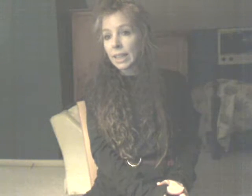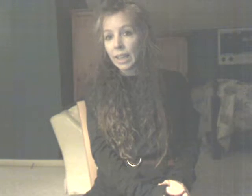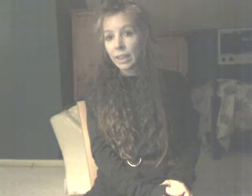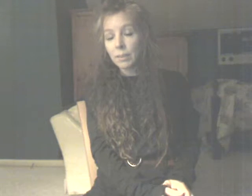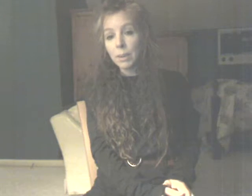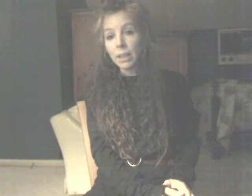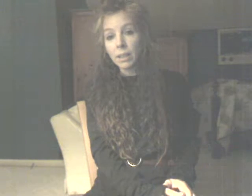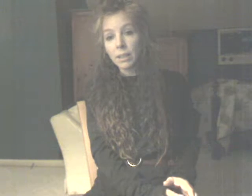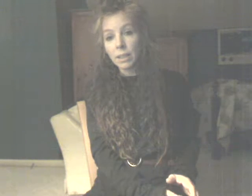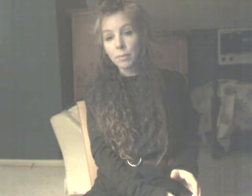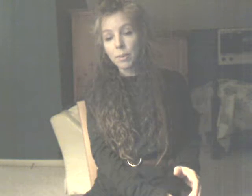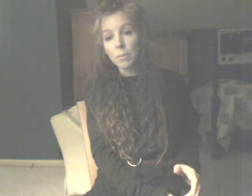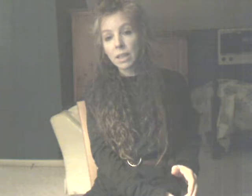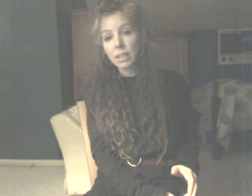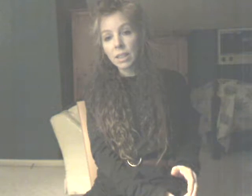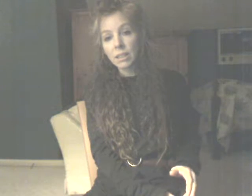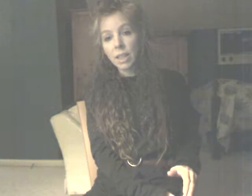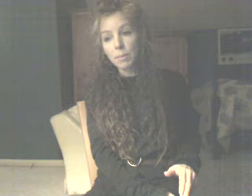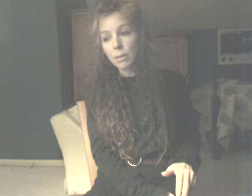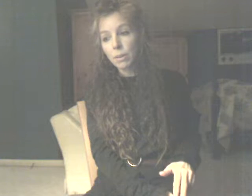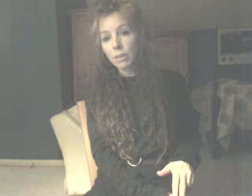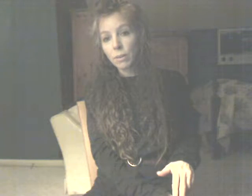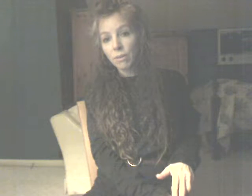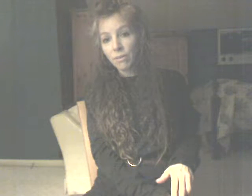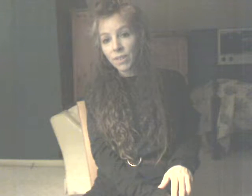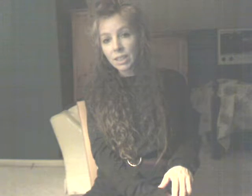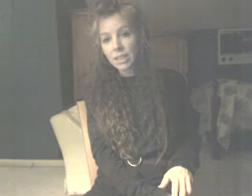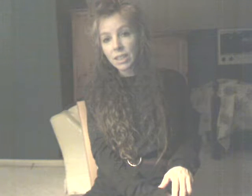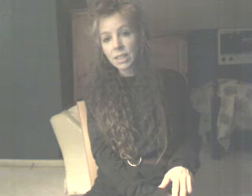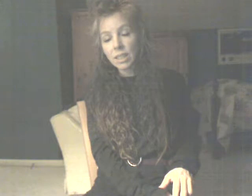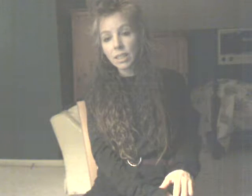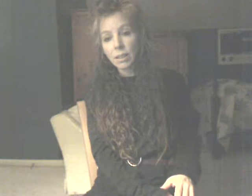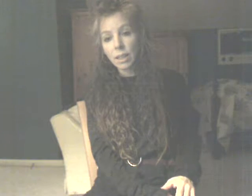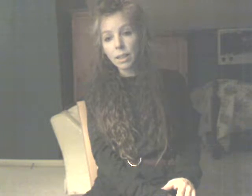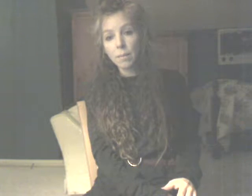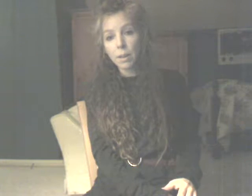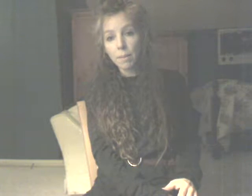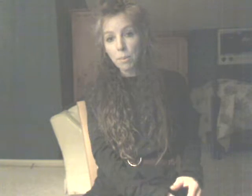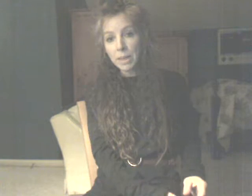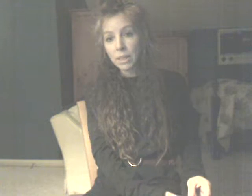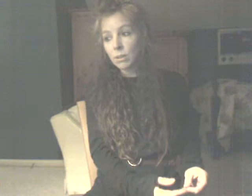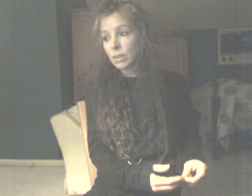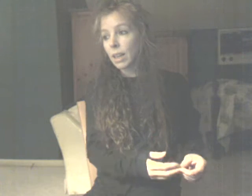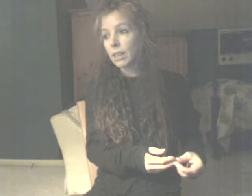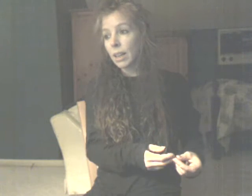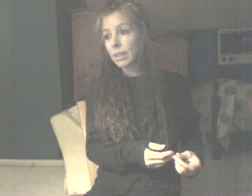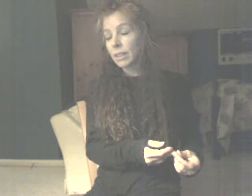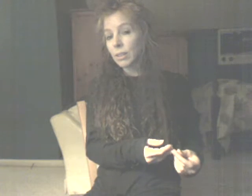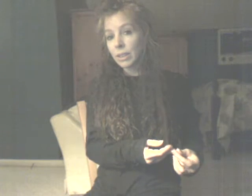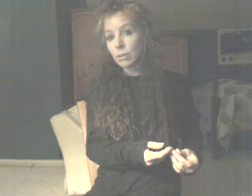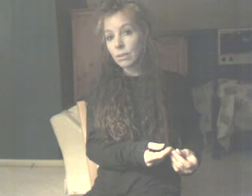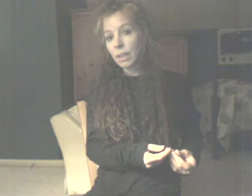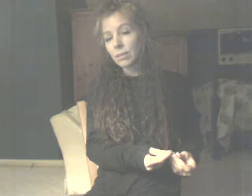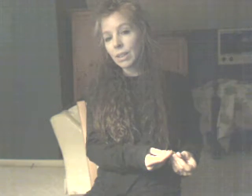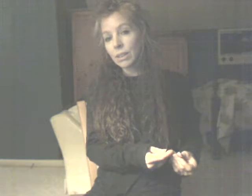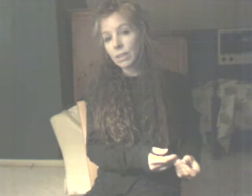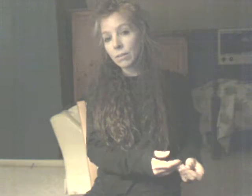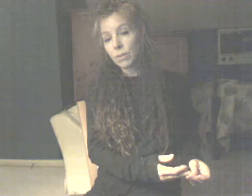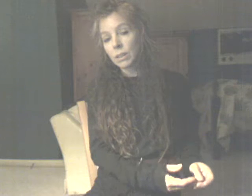I can't be, um, because it's coming with, with fix it, um, mementos. And, and so I don't, I don't actually feel